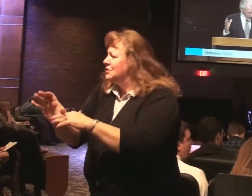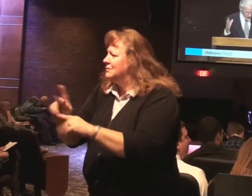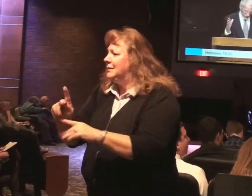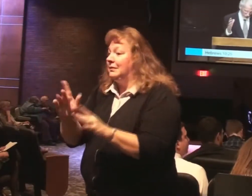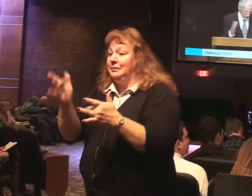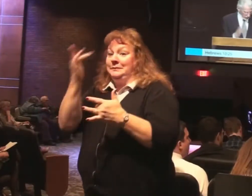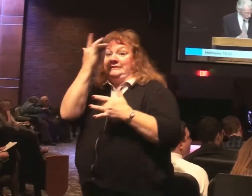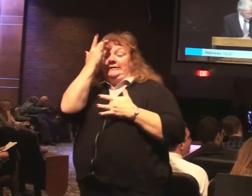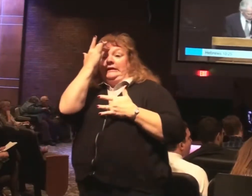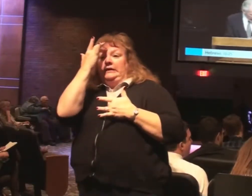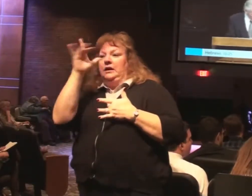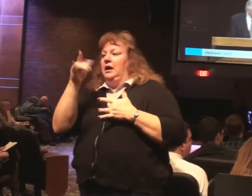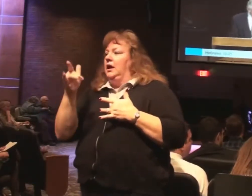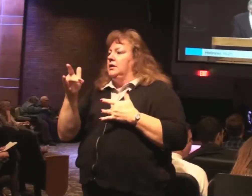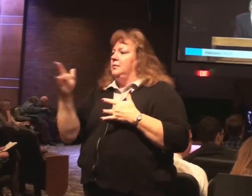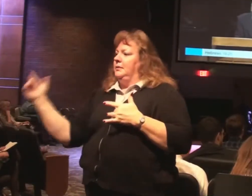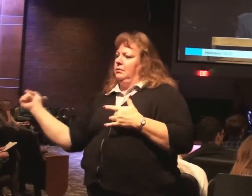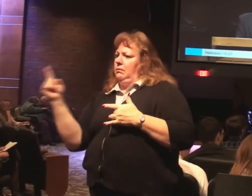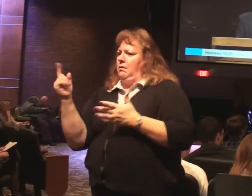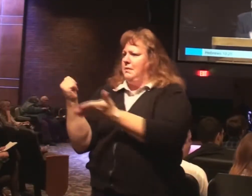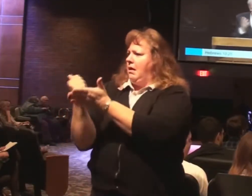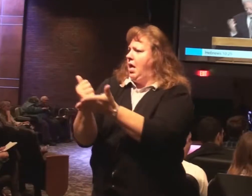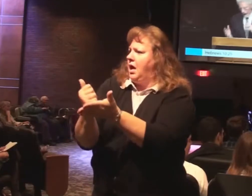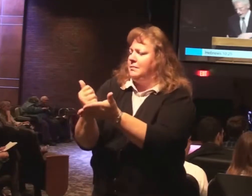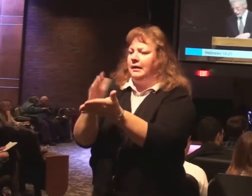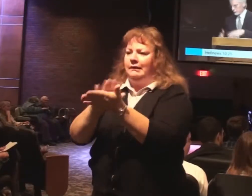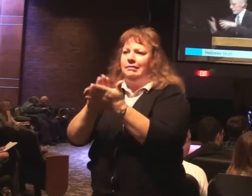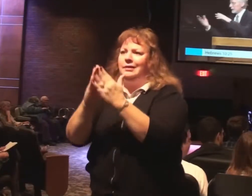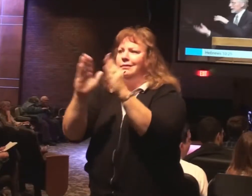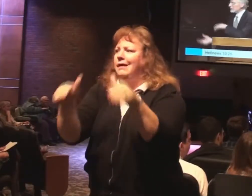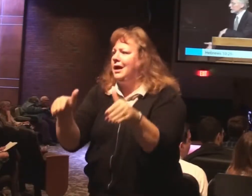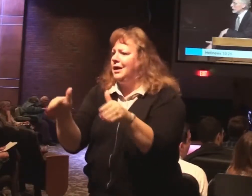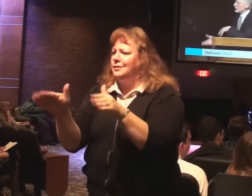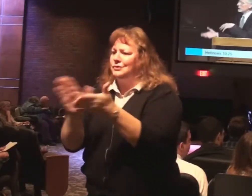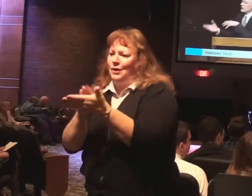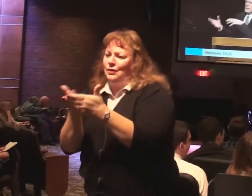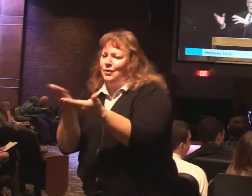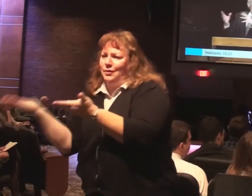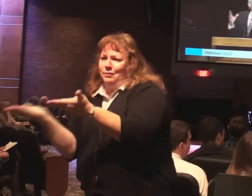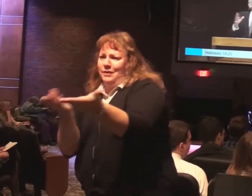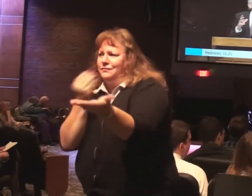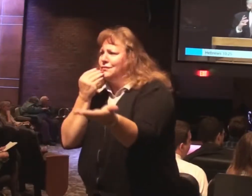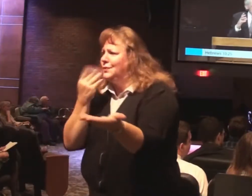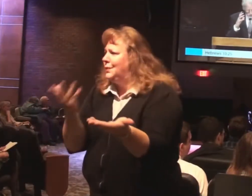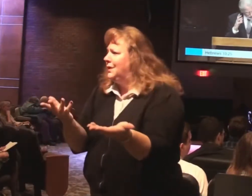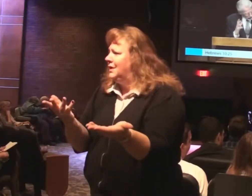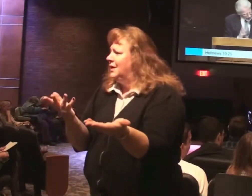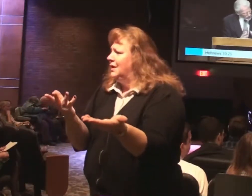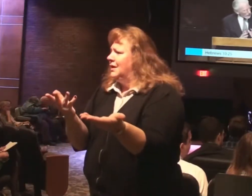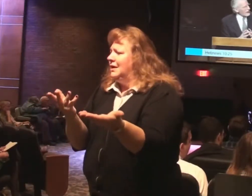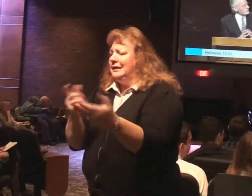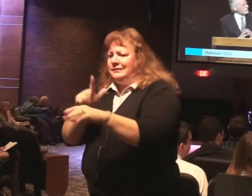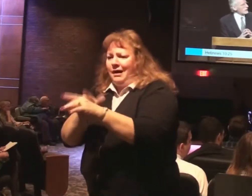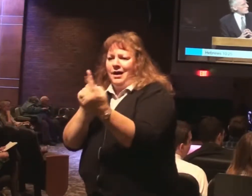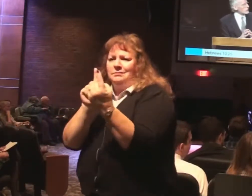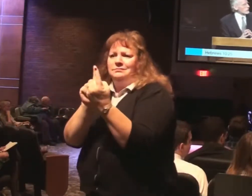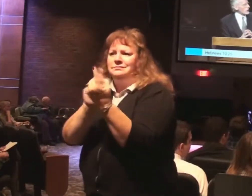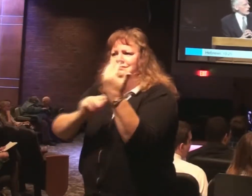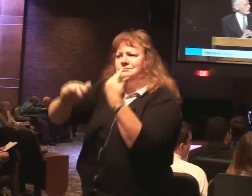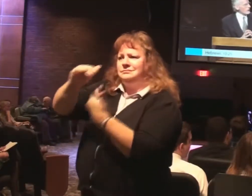Others step in to help. Clean houses. Prepare food. Spend time with people discouraged.